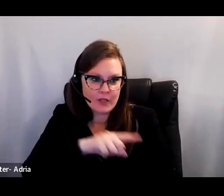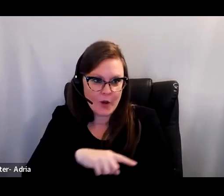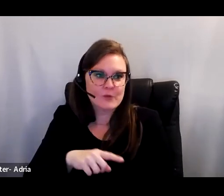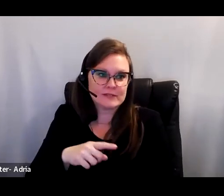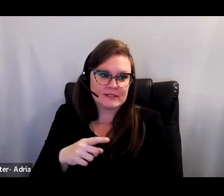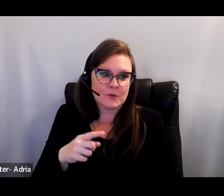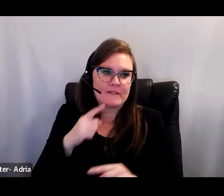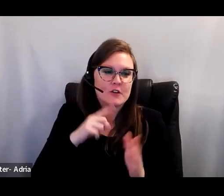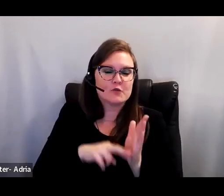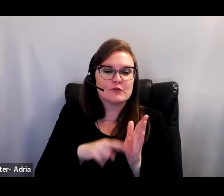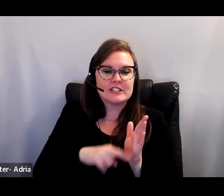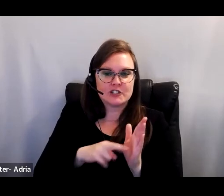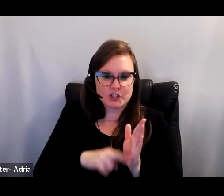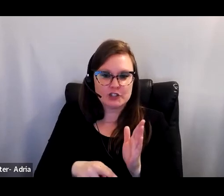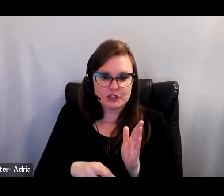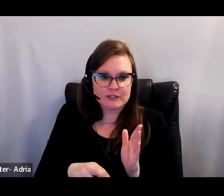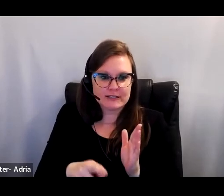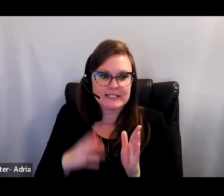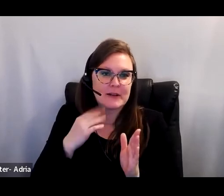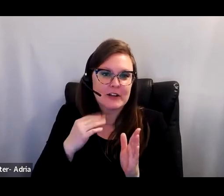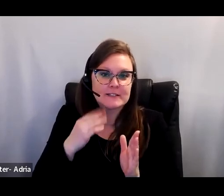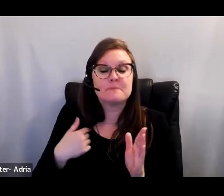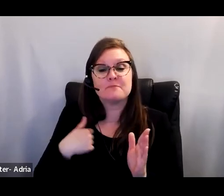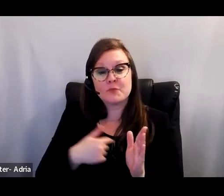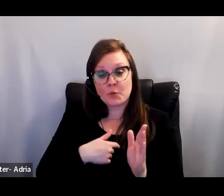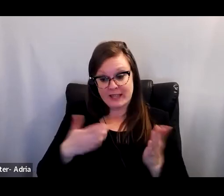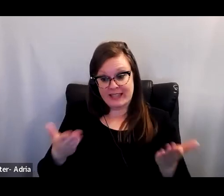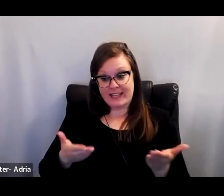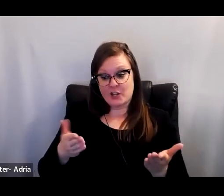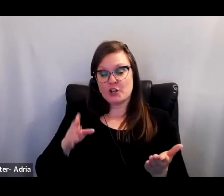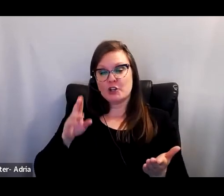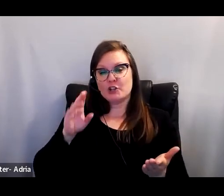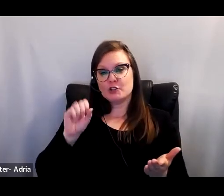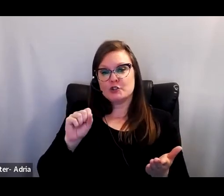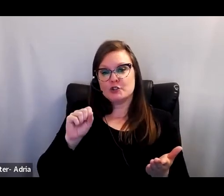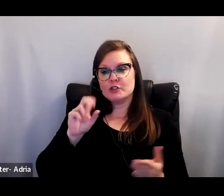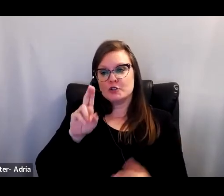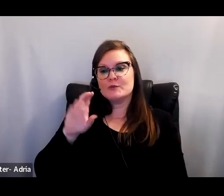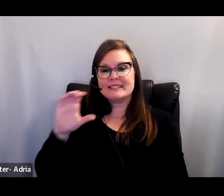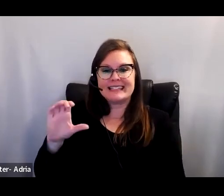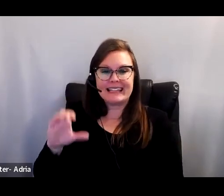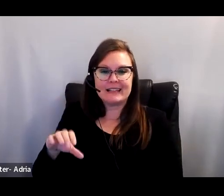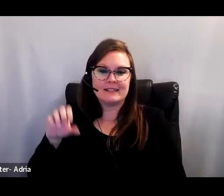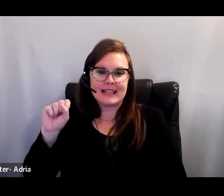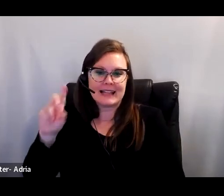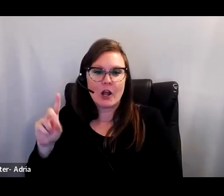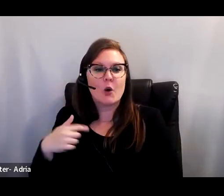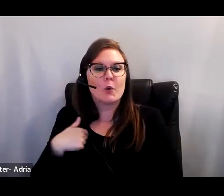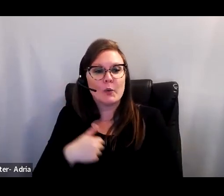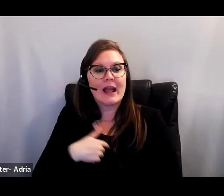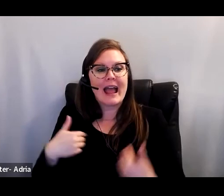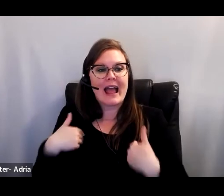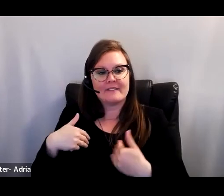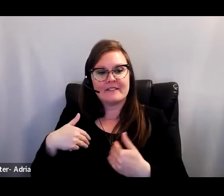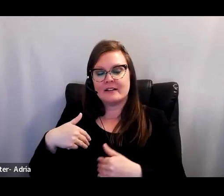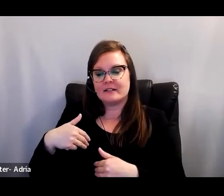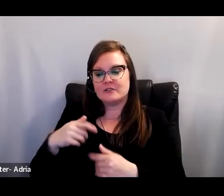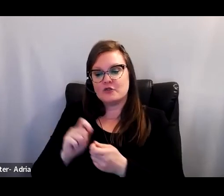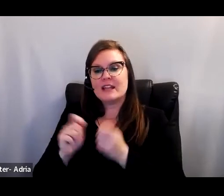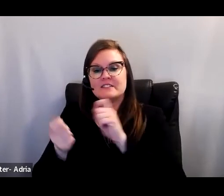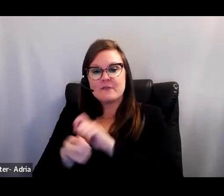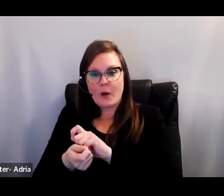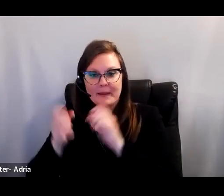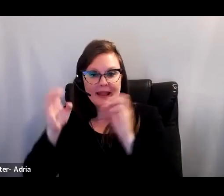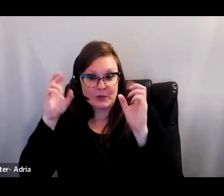At UC San Diego, we're attempting to train the next generation of scholars in a different way at a PhD program we call Transforming Education in a Diverse Society.